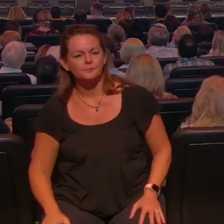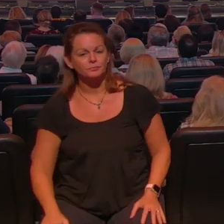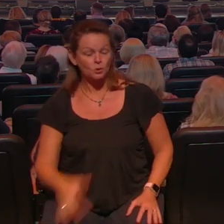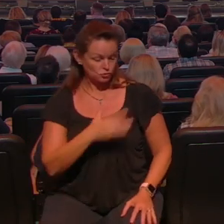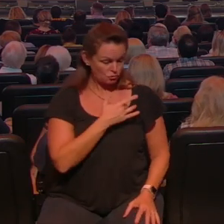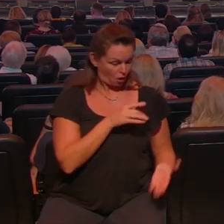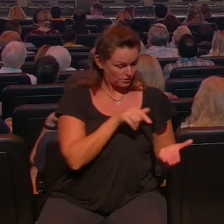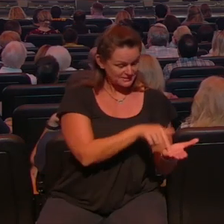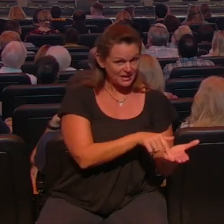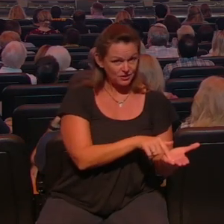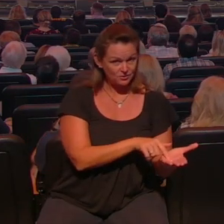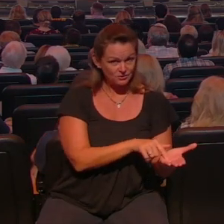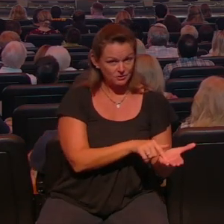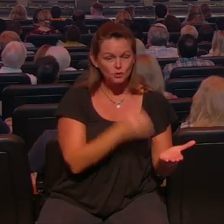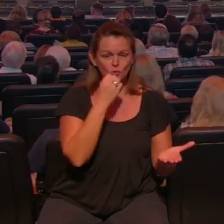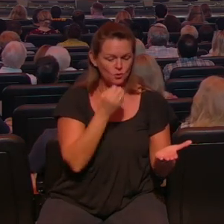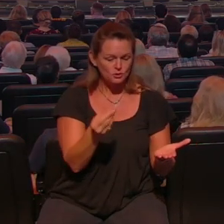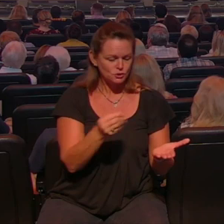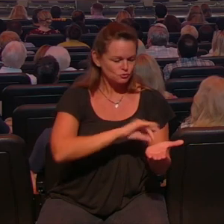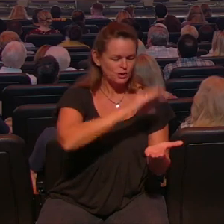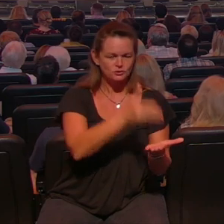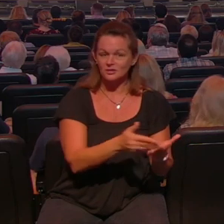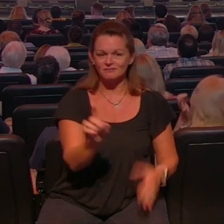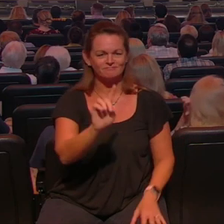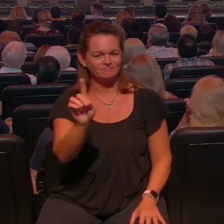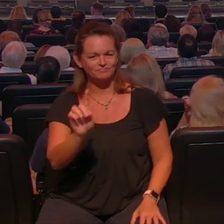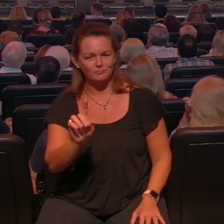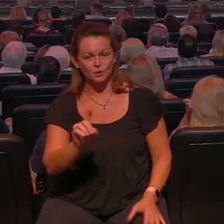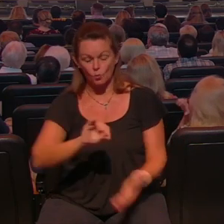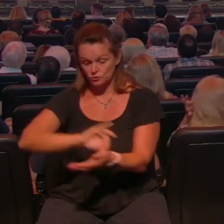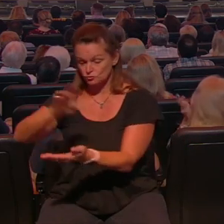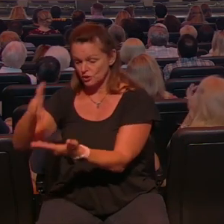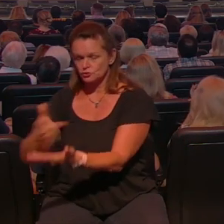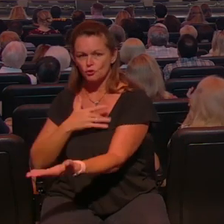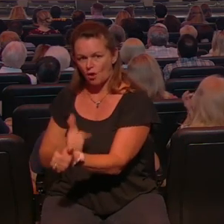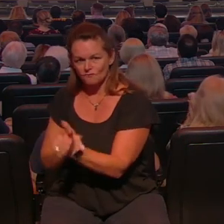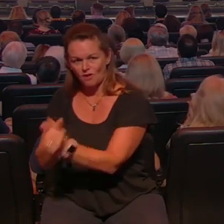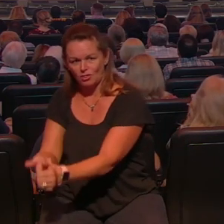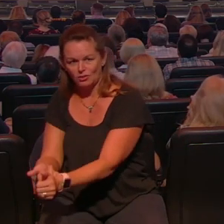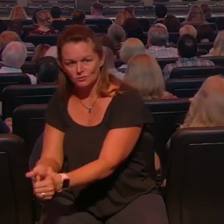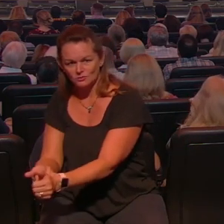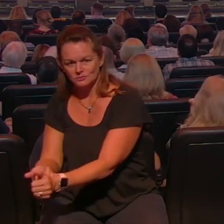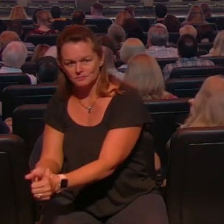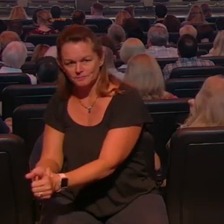your treasure will be also that's not what it says it says where your treasure is there your heart will be in other words your heart follows your treasure